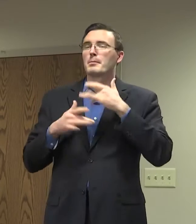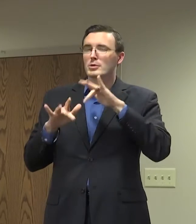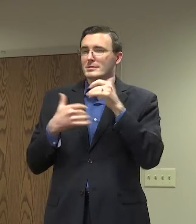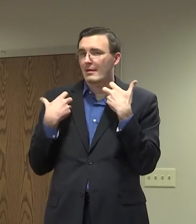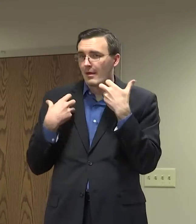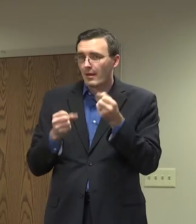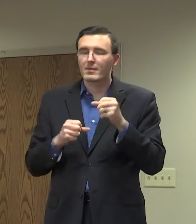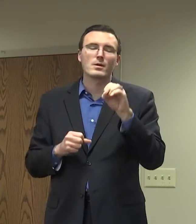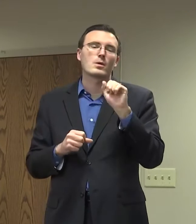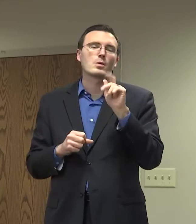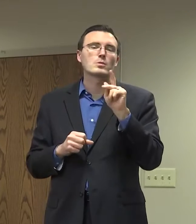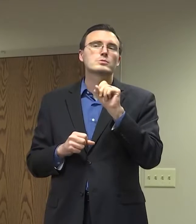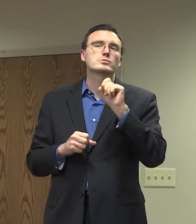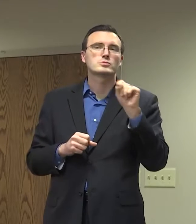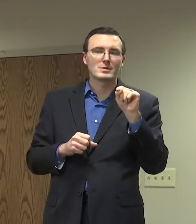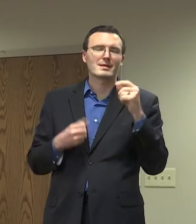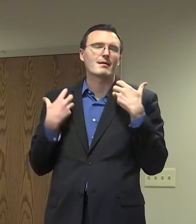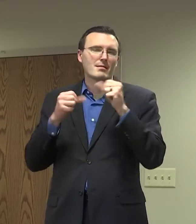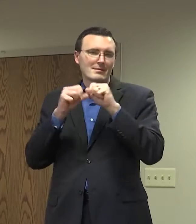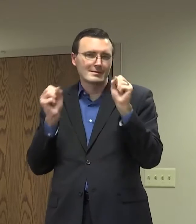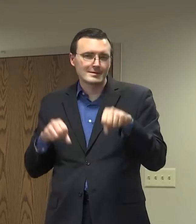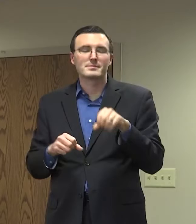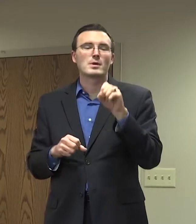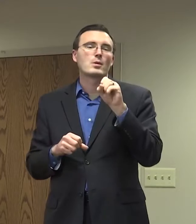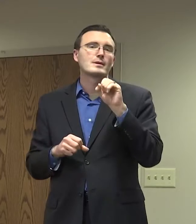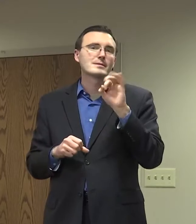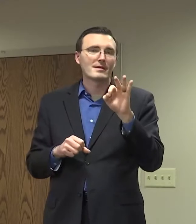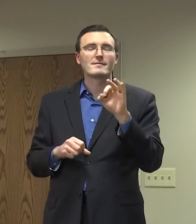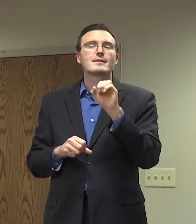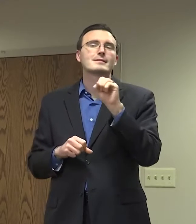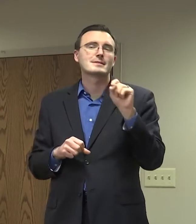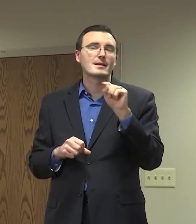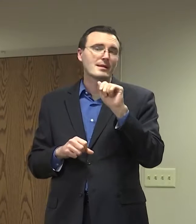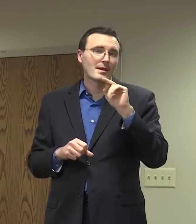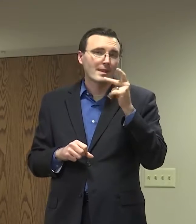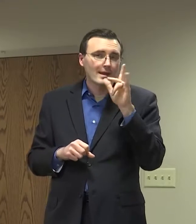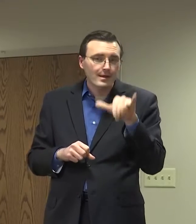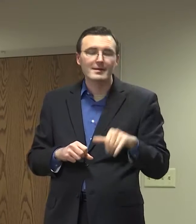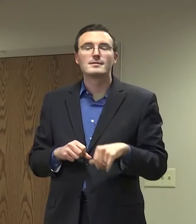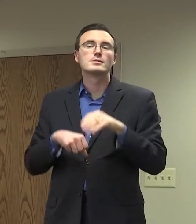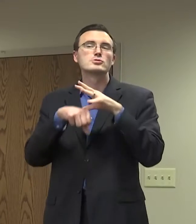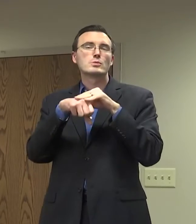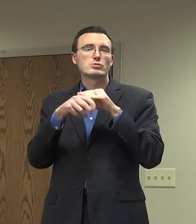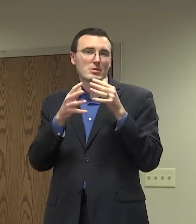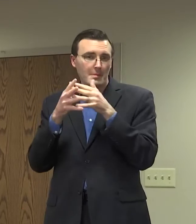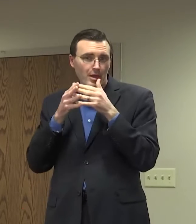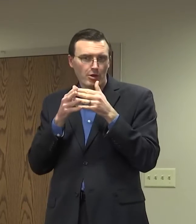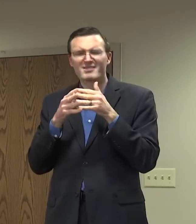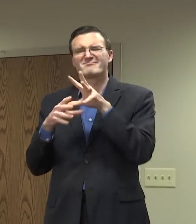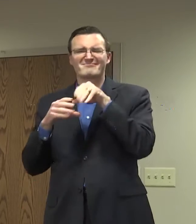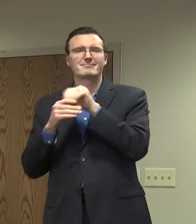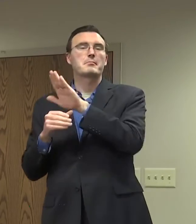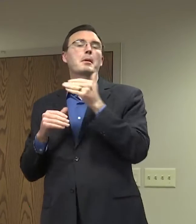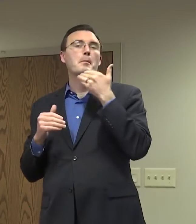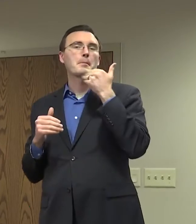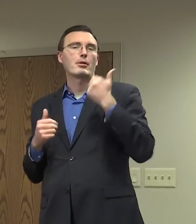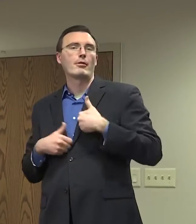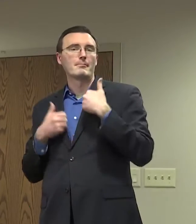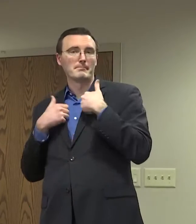Oak Street Health System, OSF St. Anthony, Swedish American Health System, including their Better Life Wellness Group,